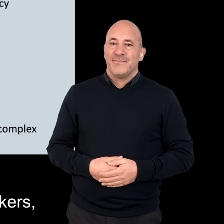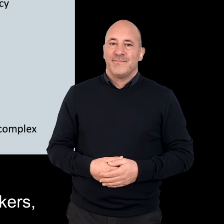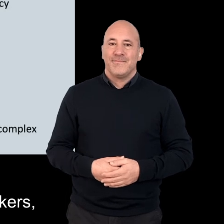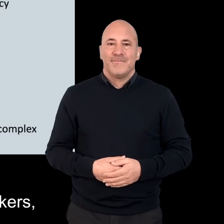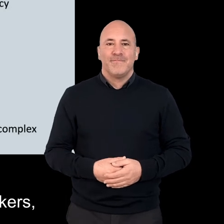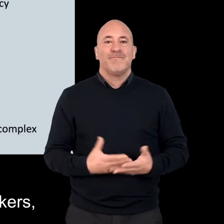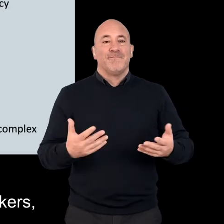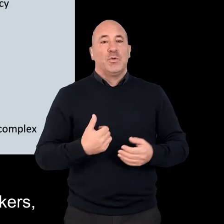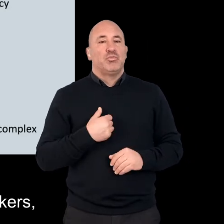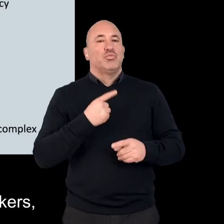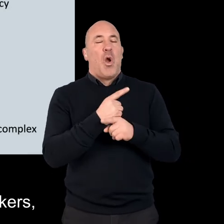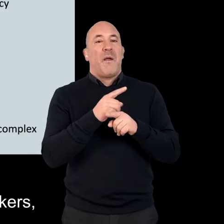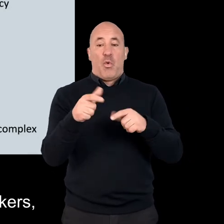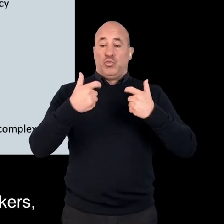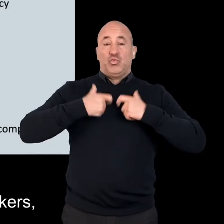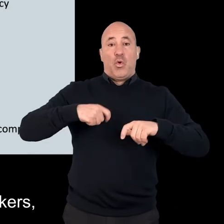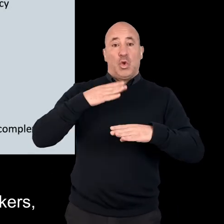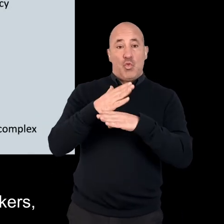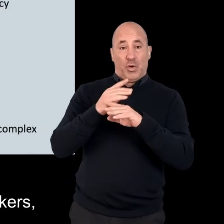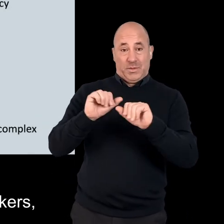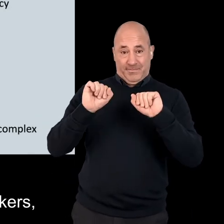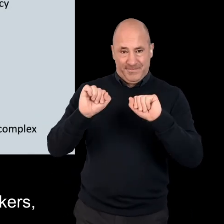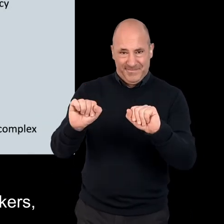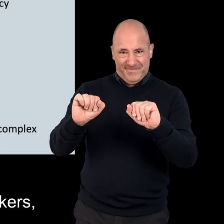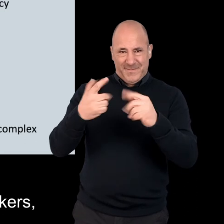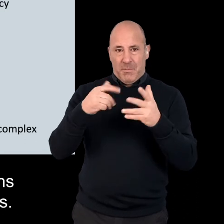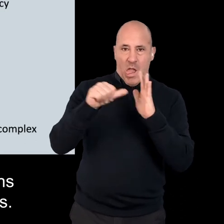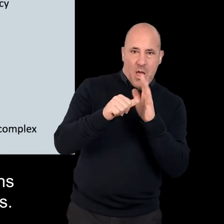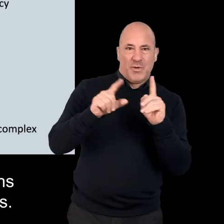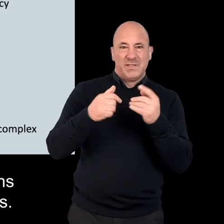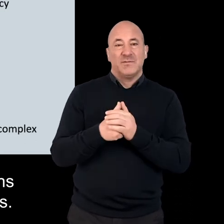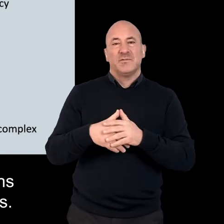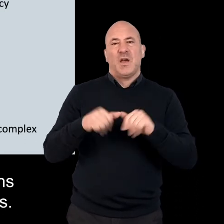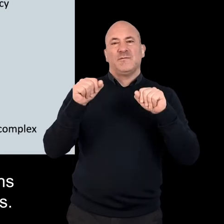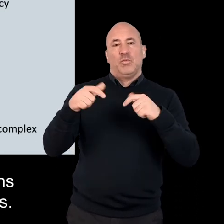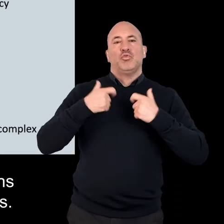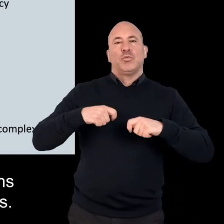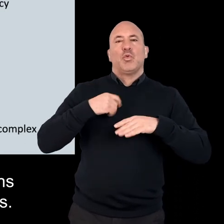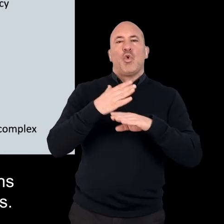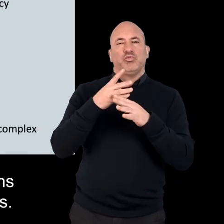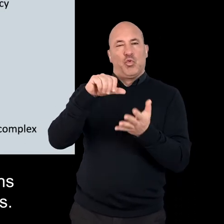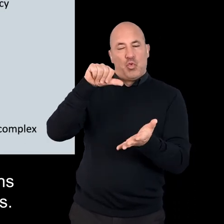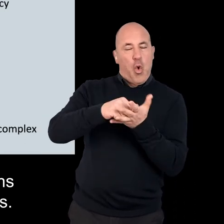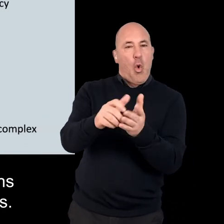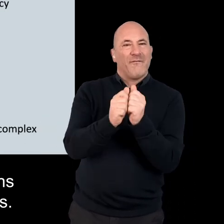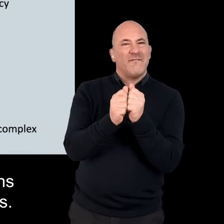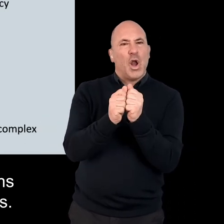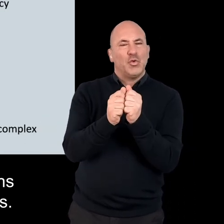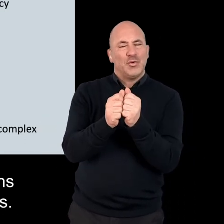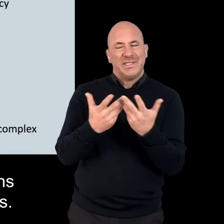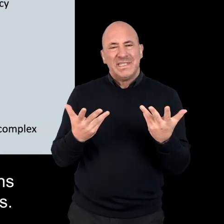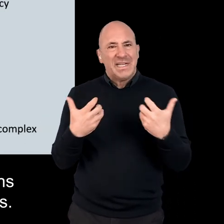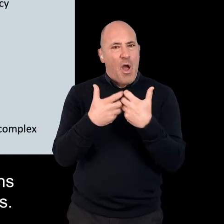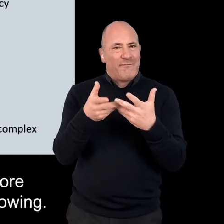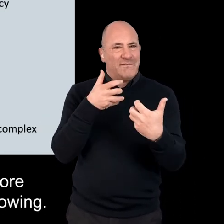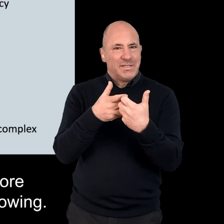I'm going to discuss some of the implications for social workers. So starting with here, the implications for social workers' core